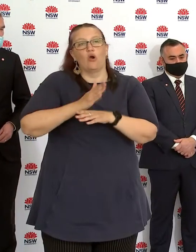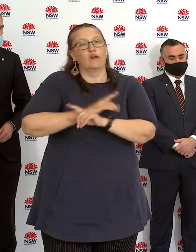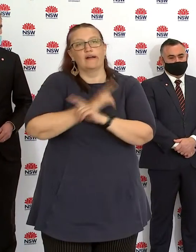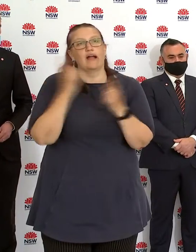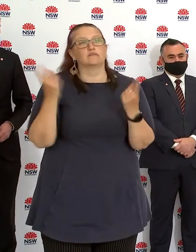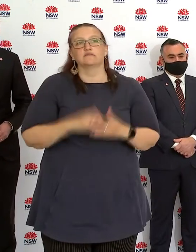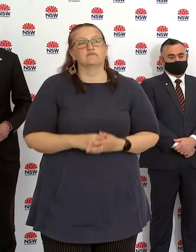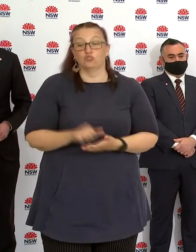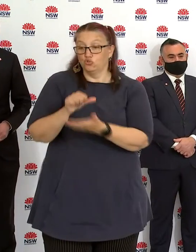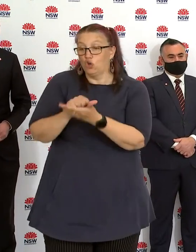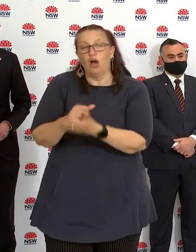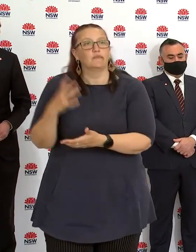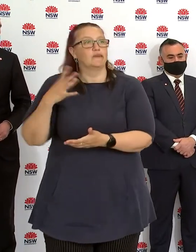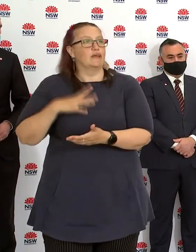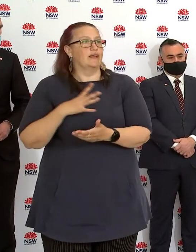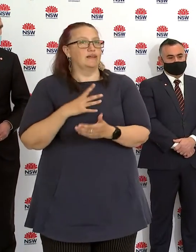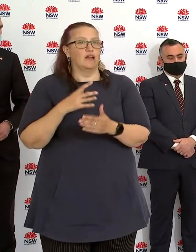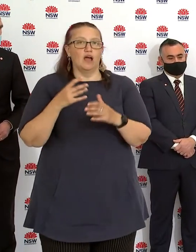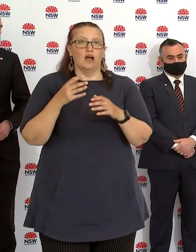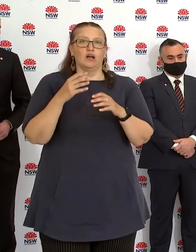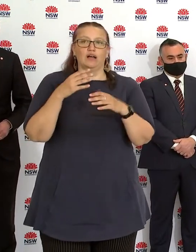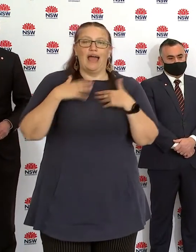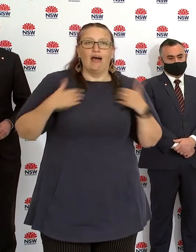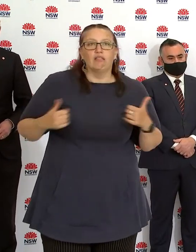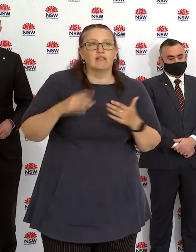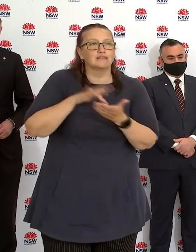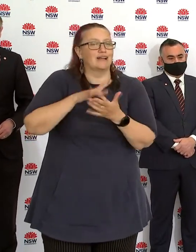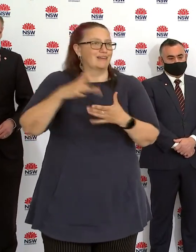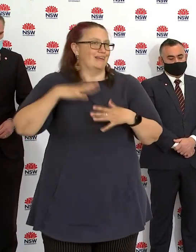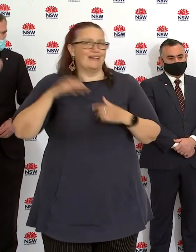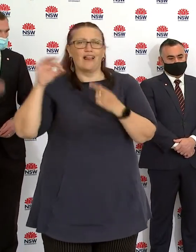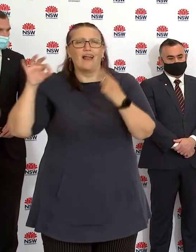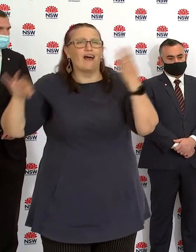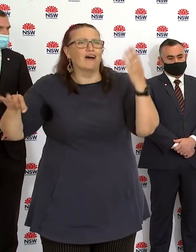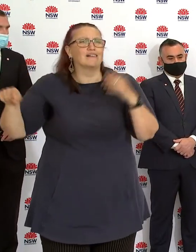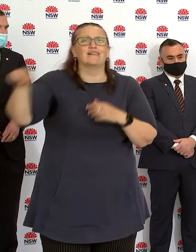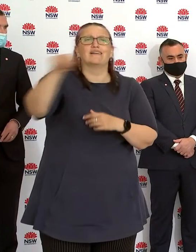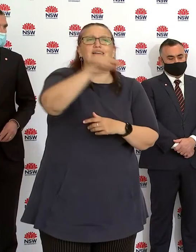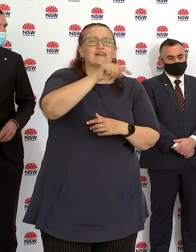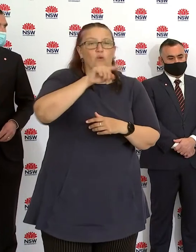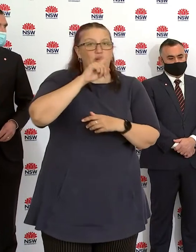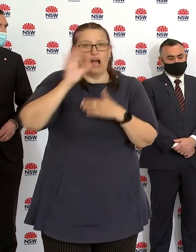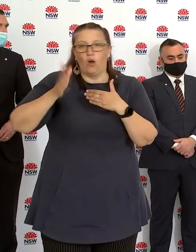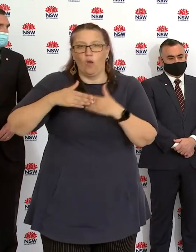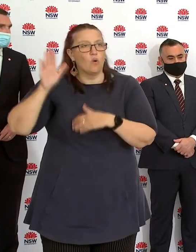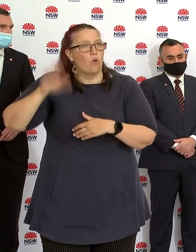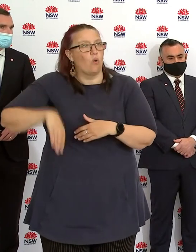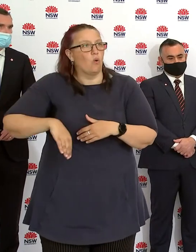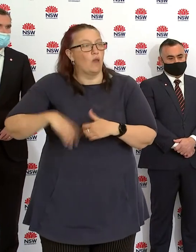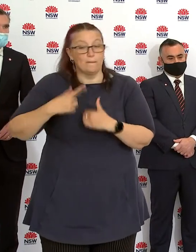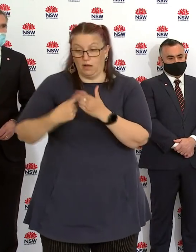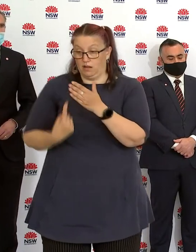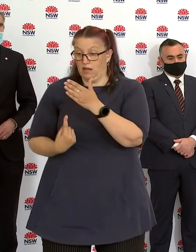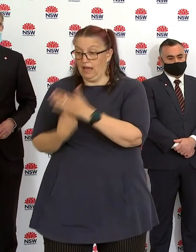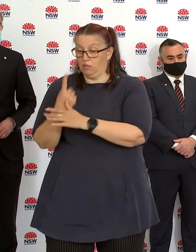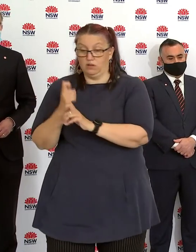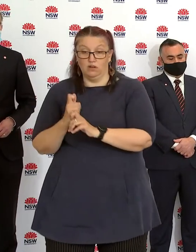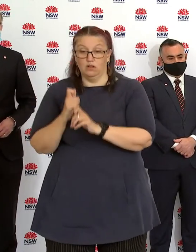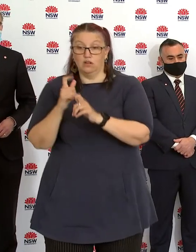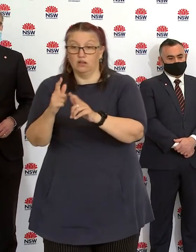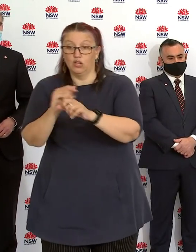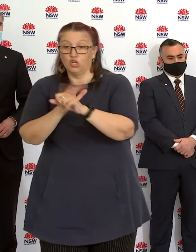can generate exposures. And we have clusters of cases there, which then take it back to those households triggering another cycle.